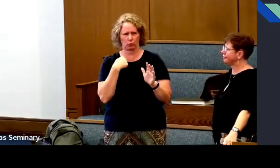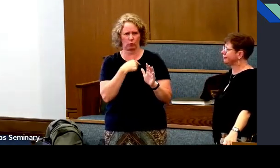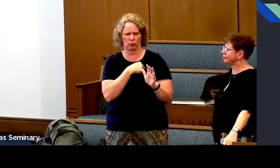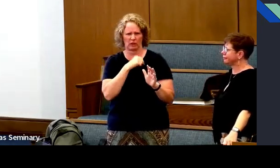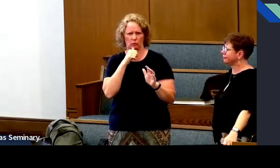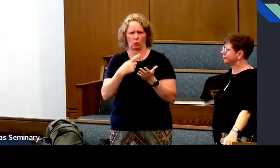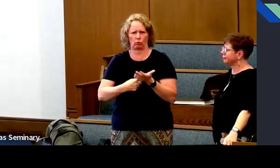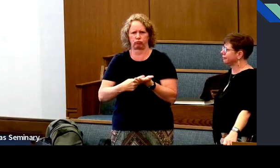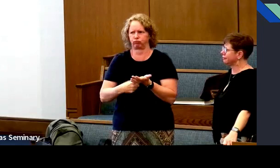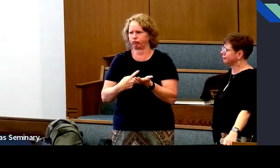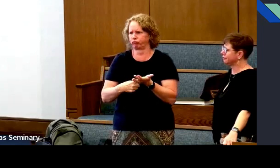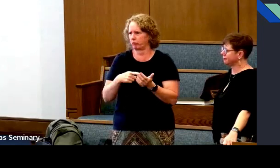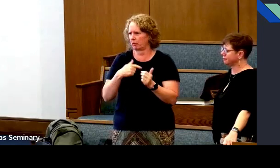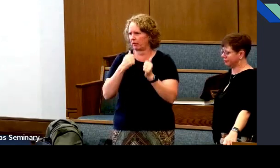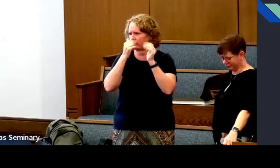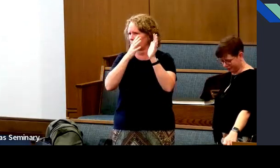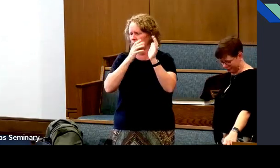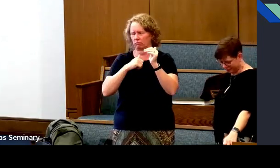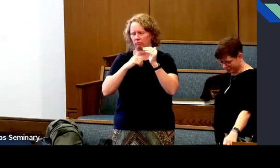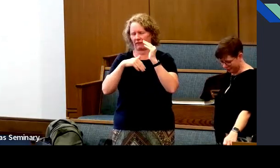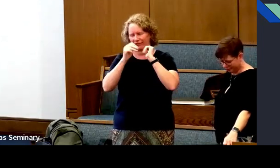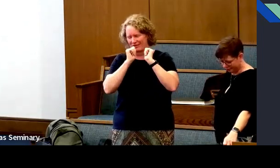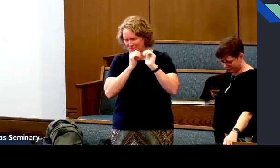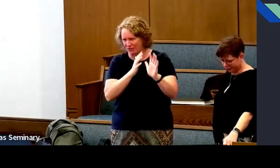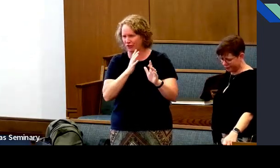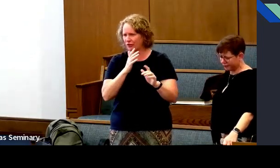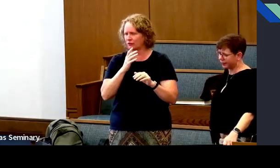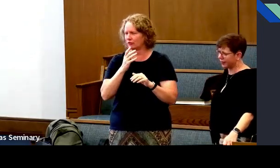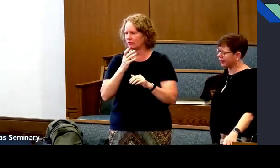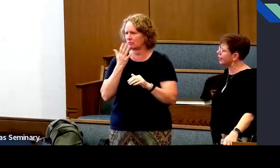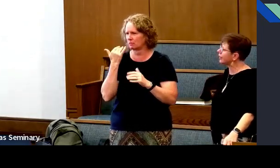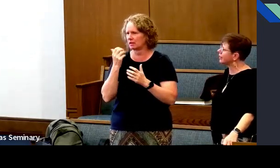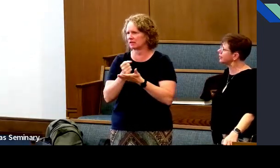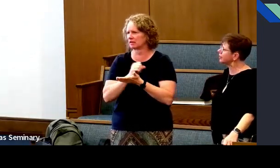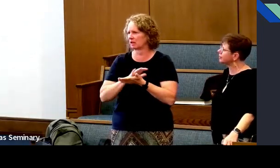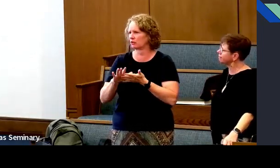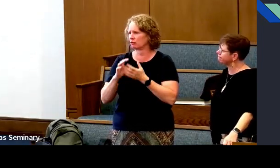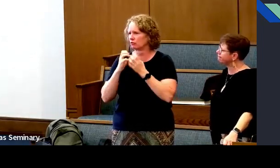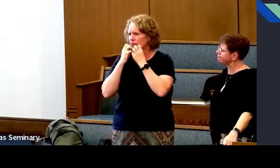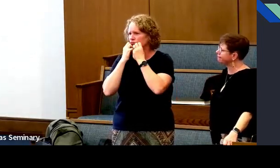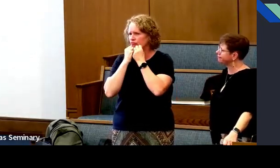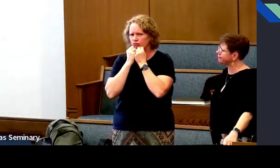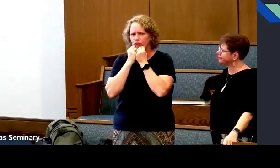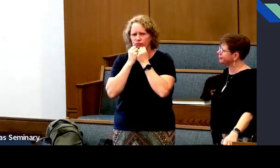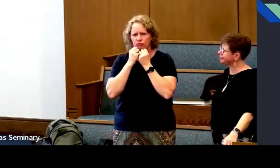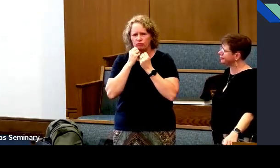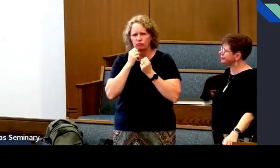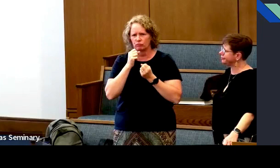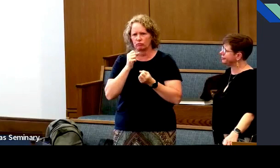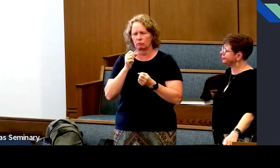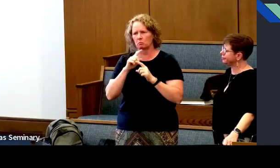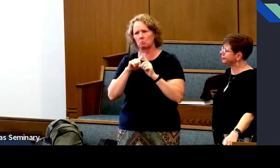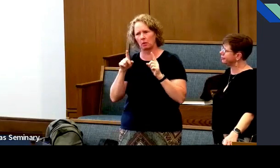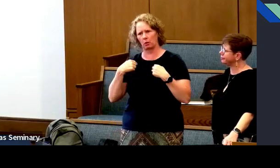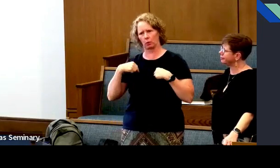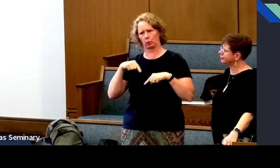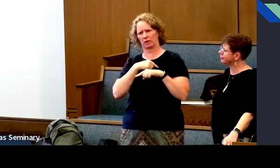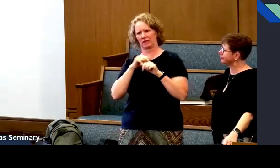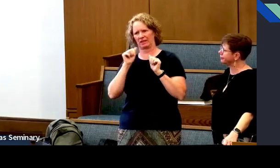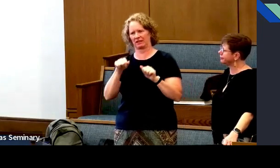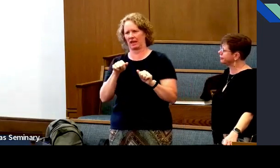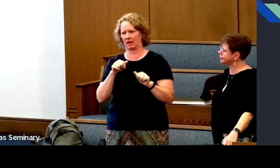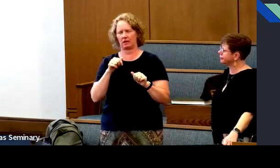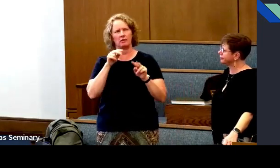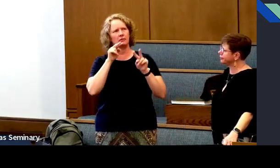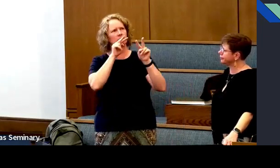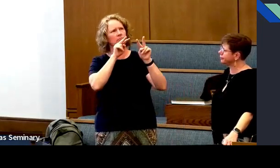But our same goal is to go back to Heavenly Mother. We discuss Heavenly Father, and we often don't